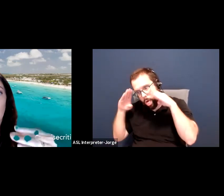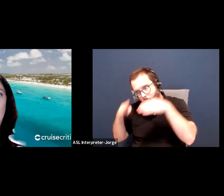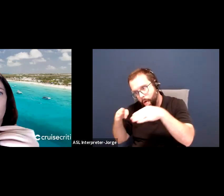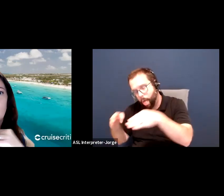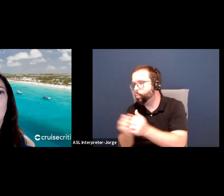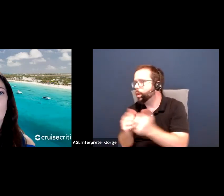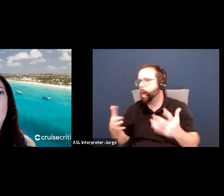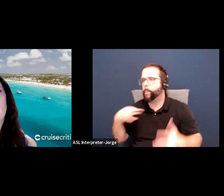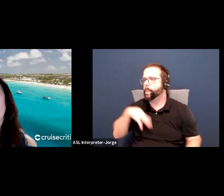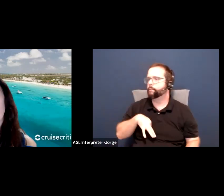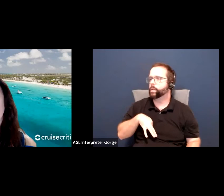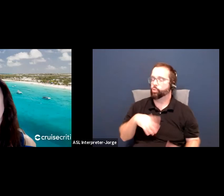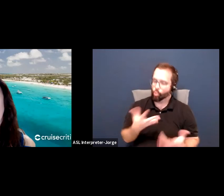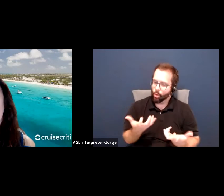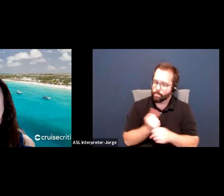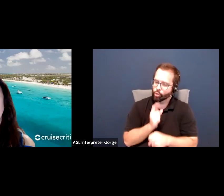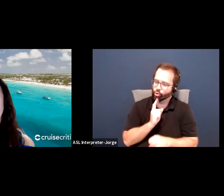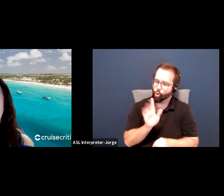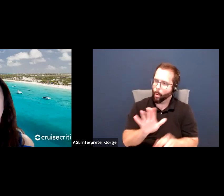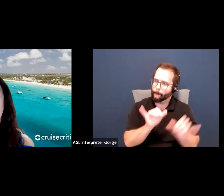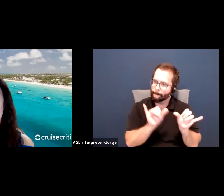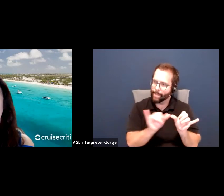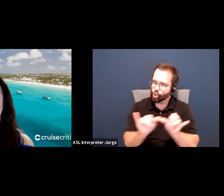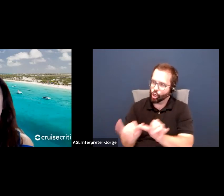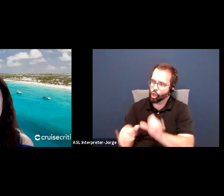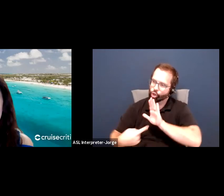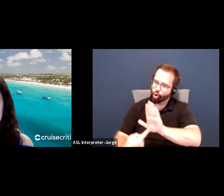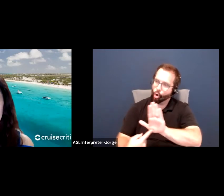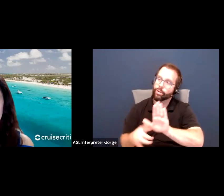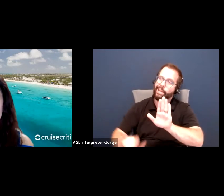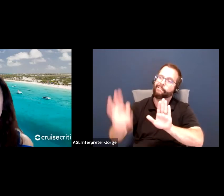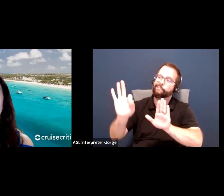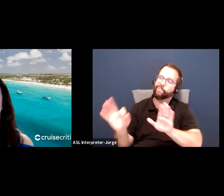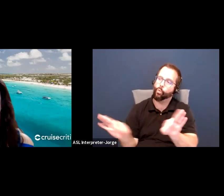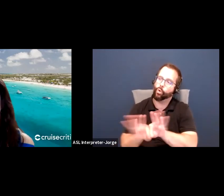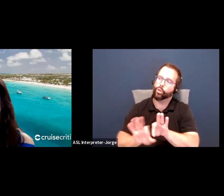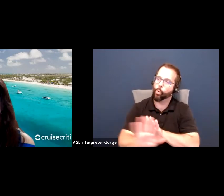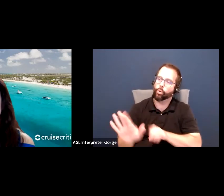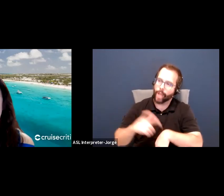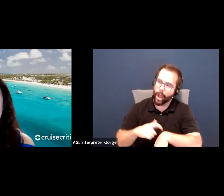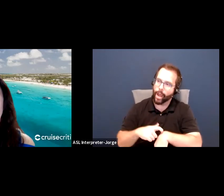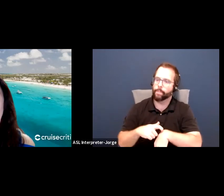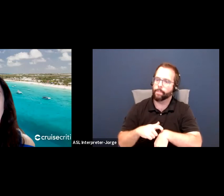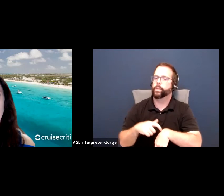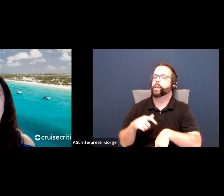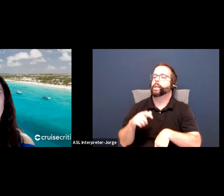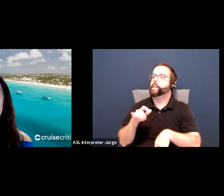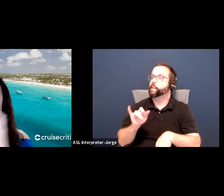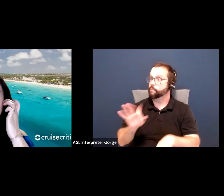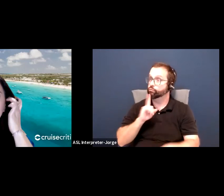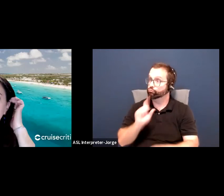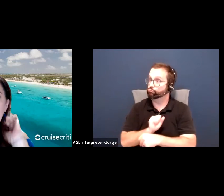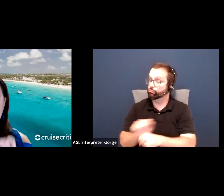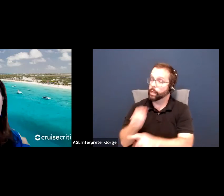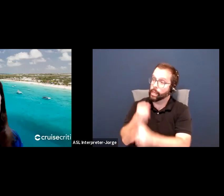are showing you what is worth your time and making the impact with consumers. All right. So that is